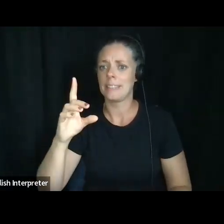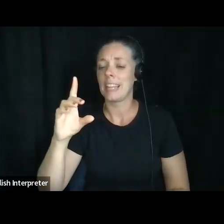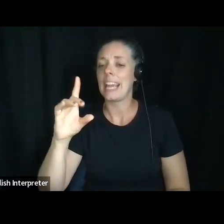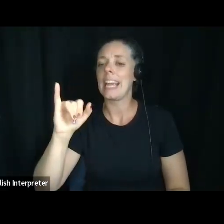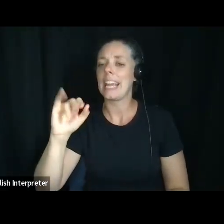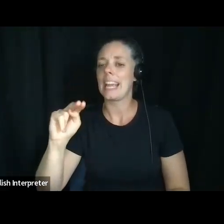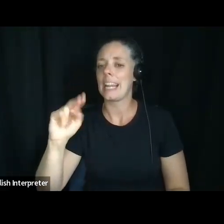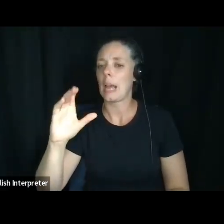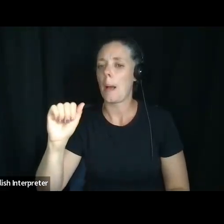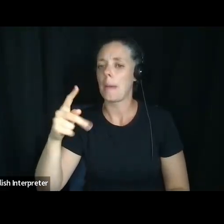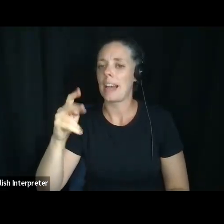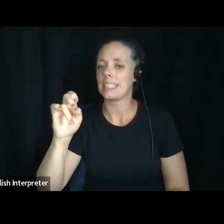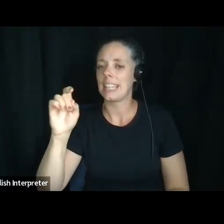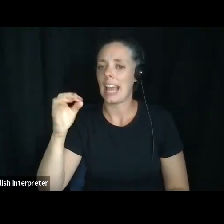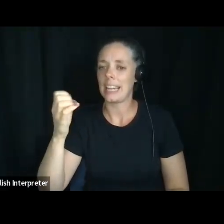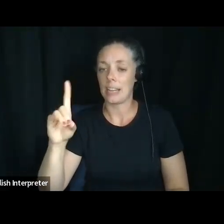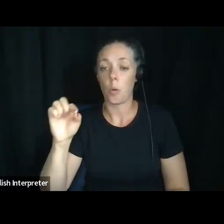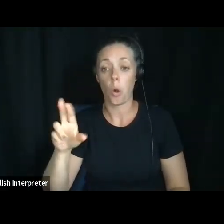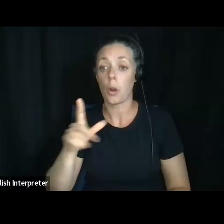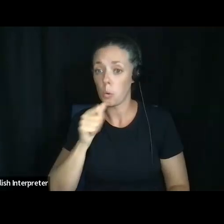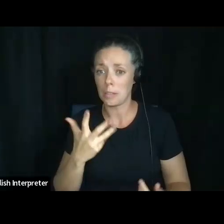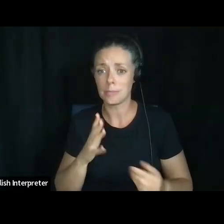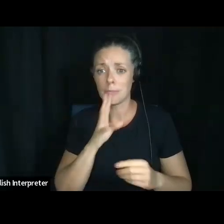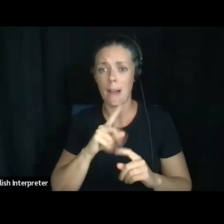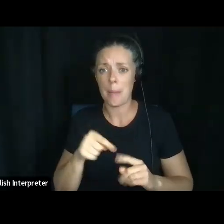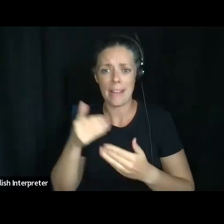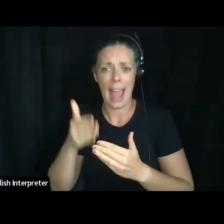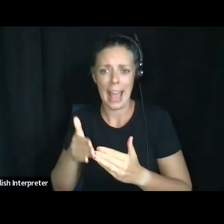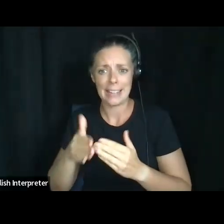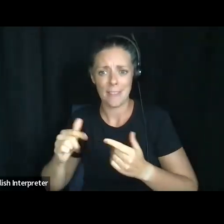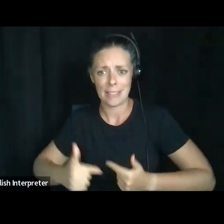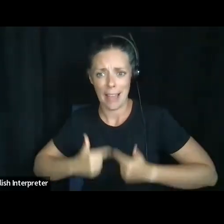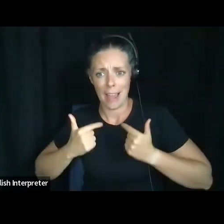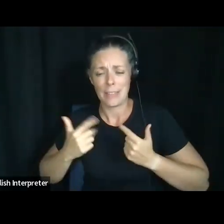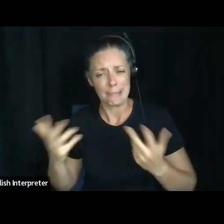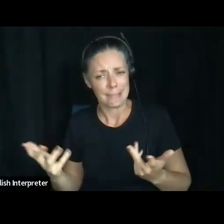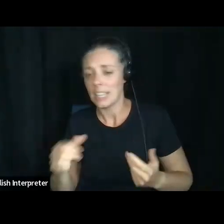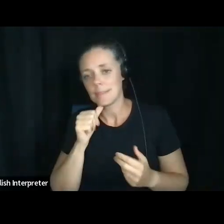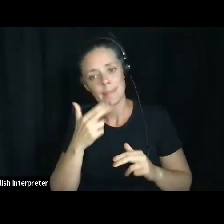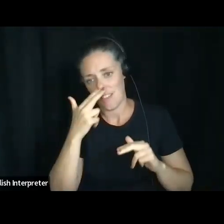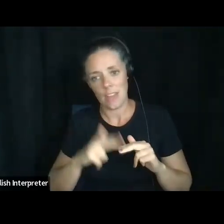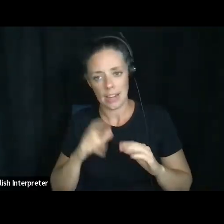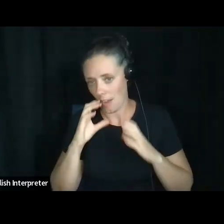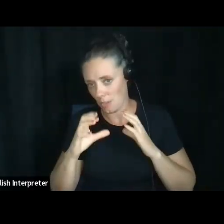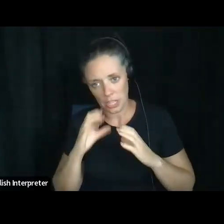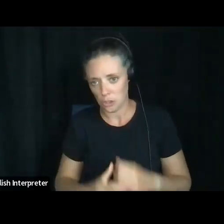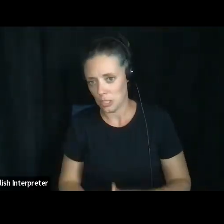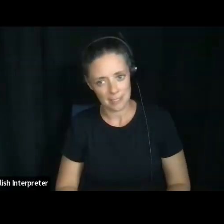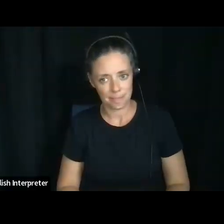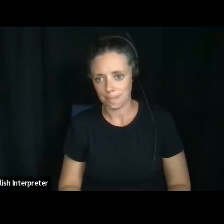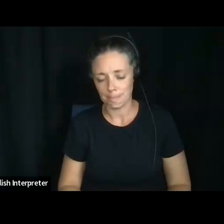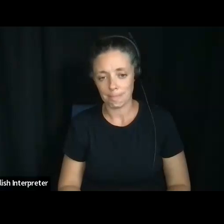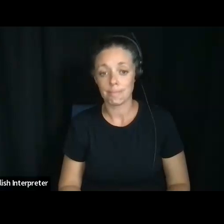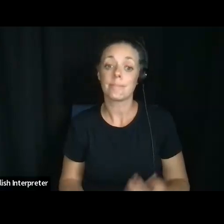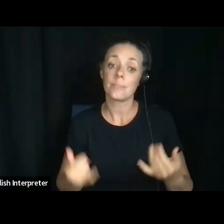they're, um, you know, at the end of life and they're talking about life sustaining treatment. This is not a fun conversation to have, but